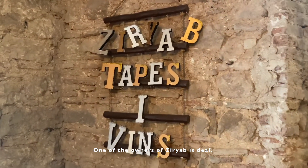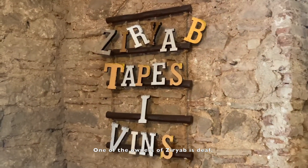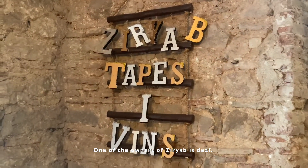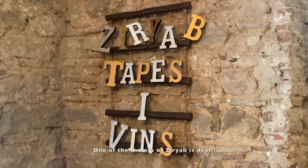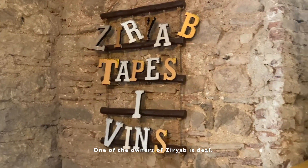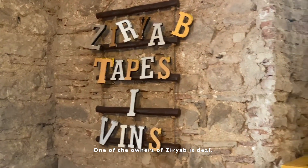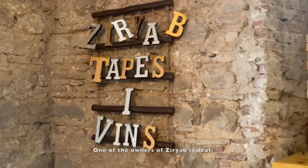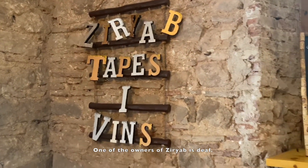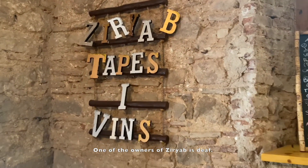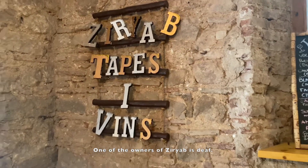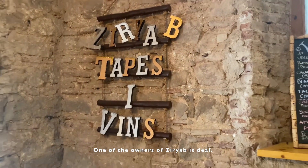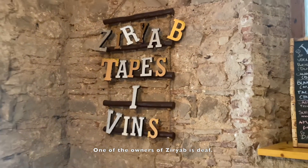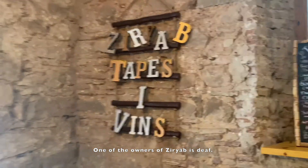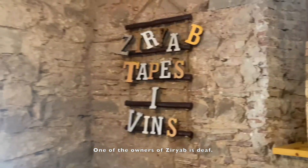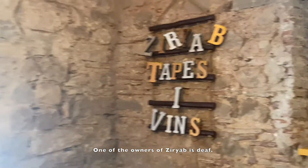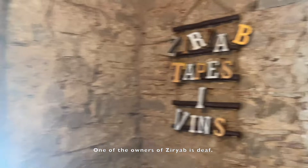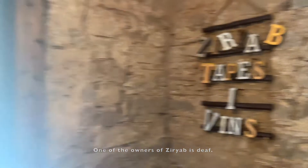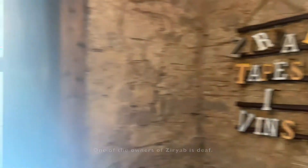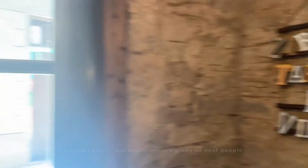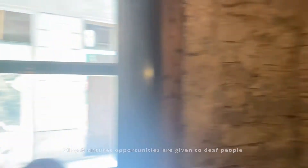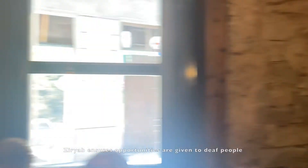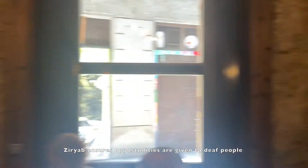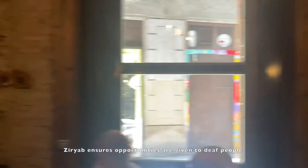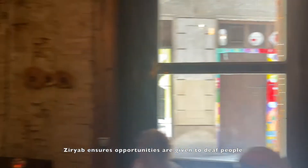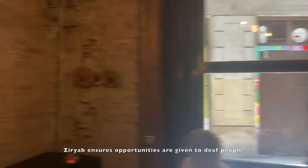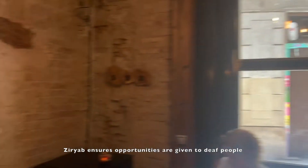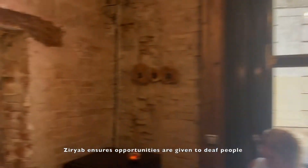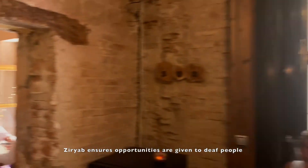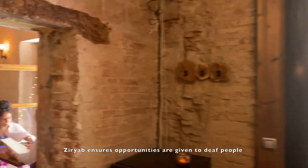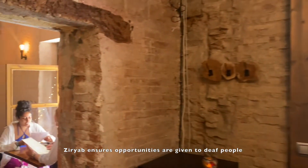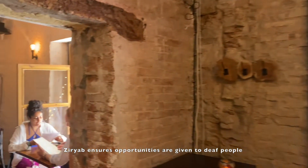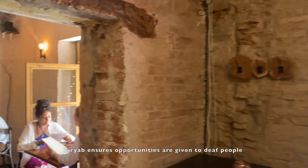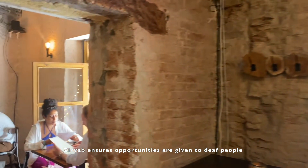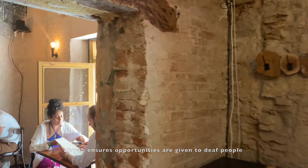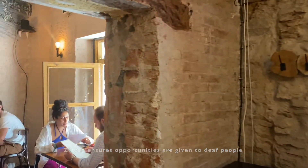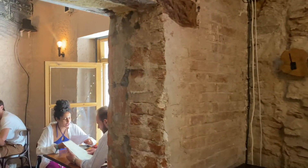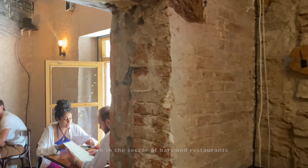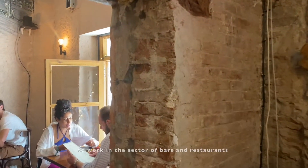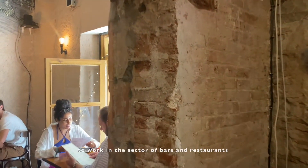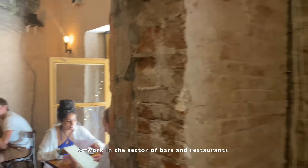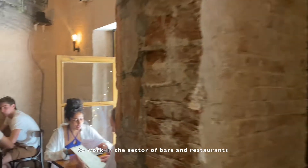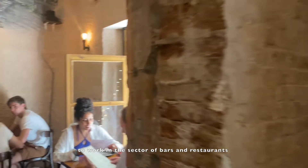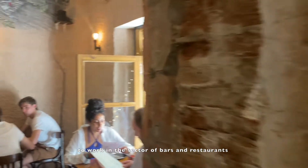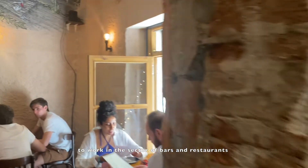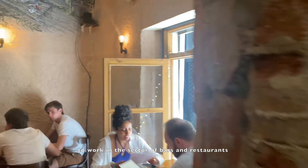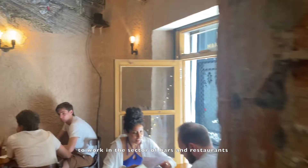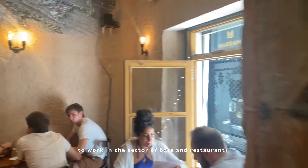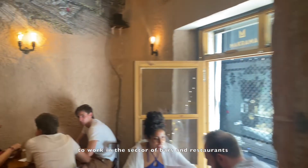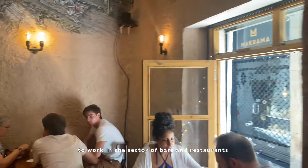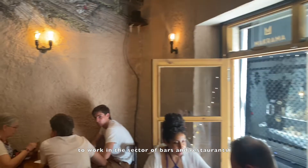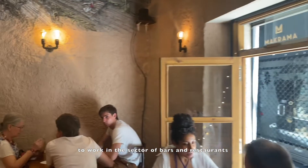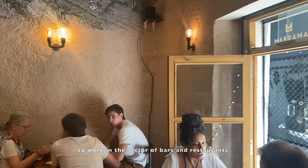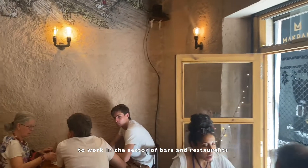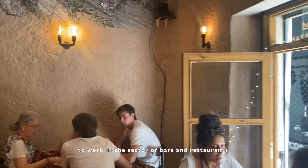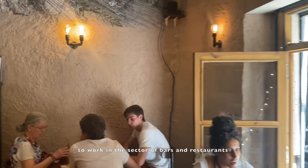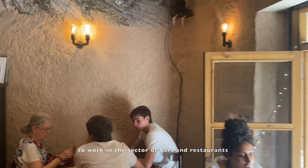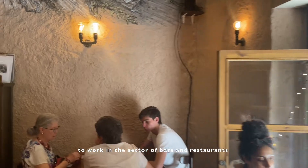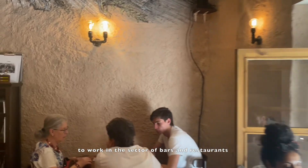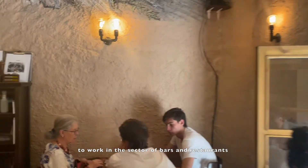Zayip ensures opportunities are given to deaf people who work in the sector of bars and restaurants.